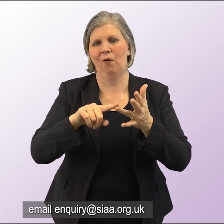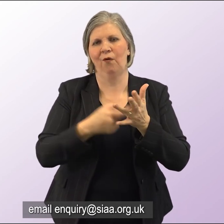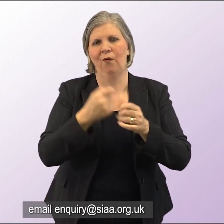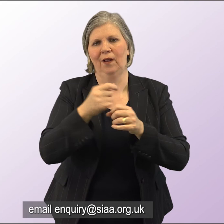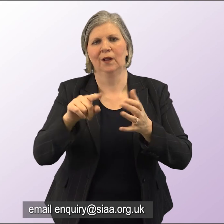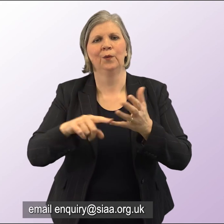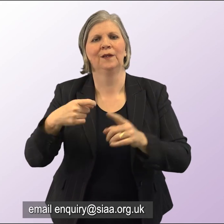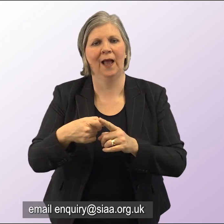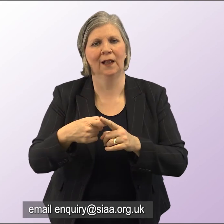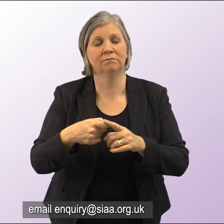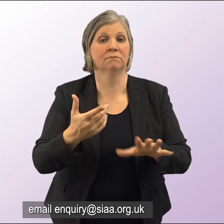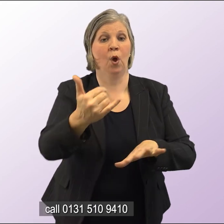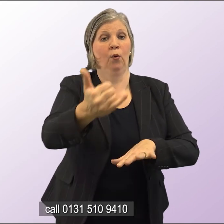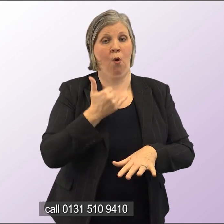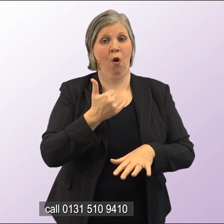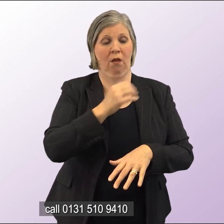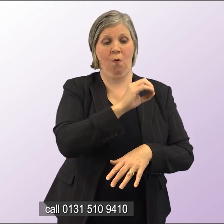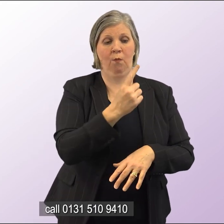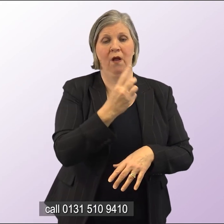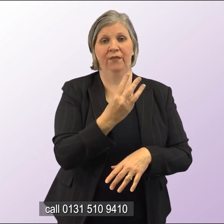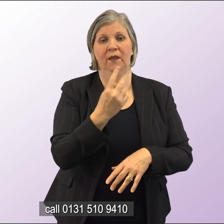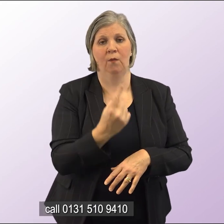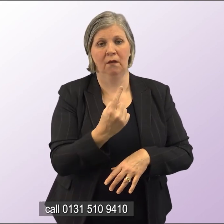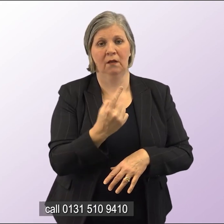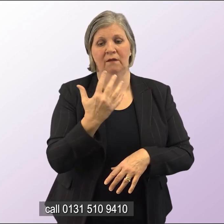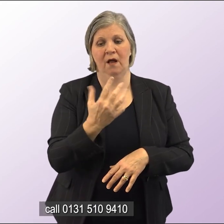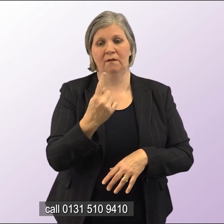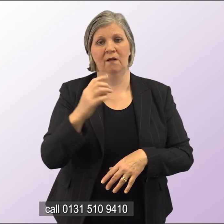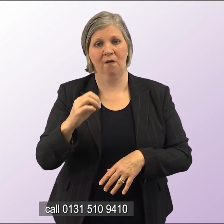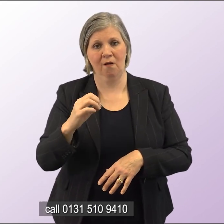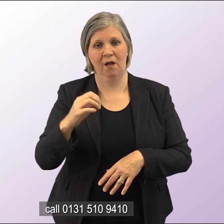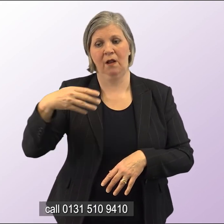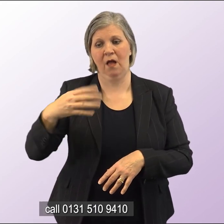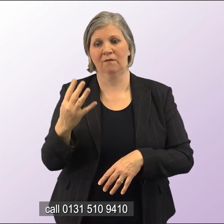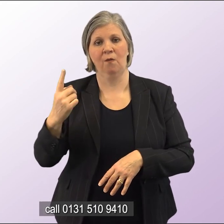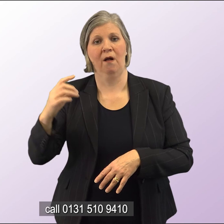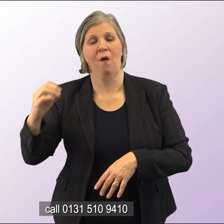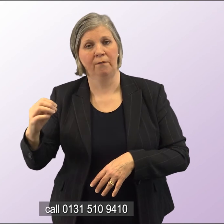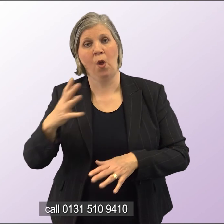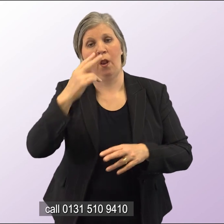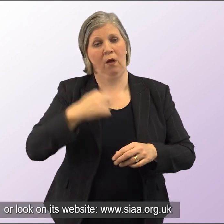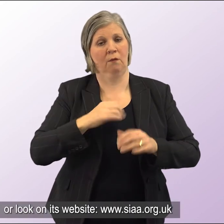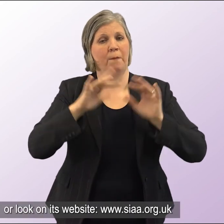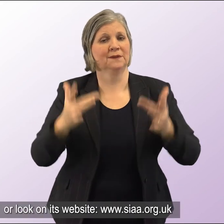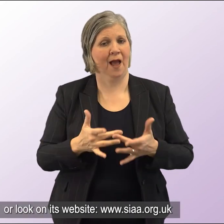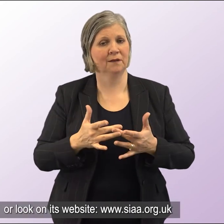.uk Or call 0131 510 9410 Or look on its